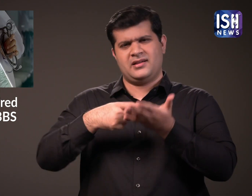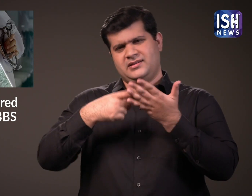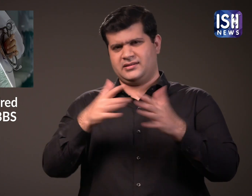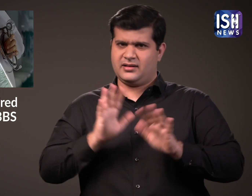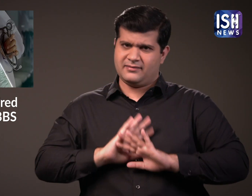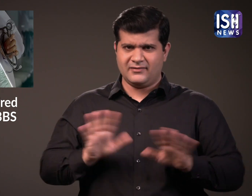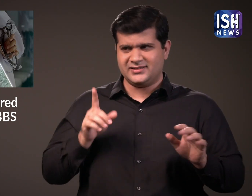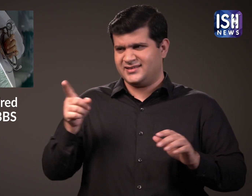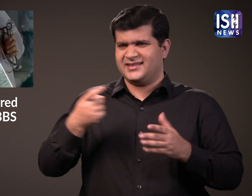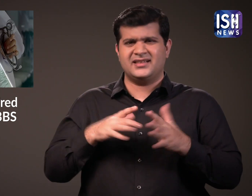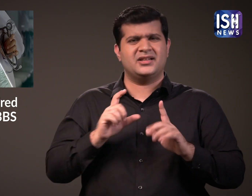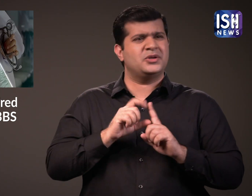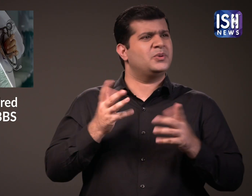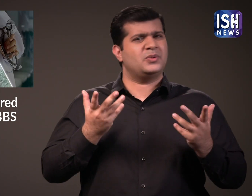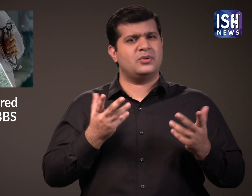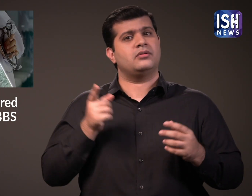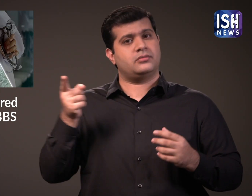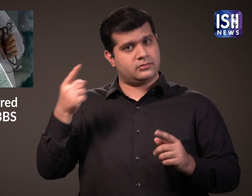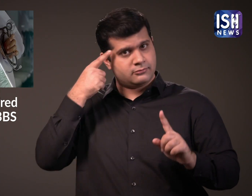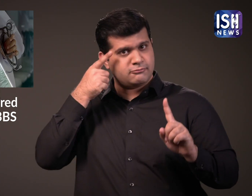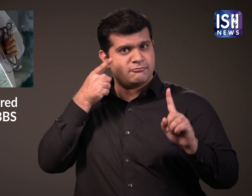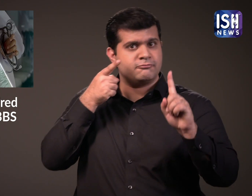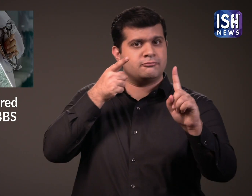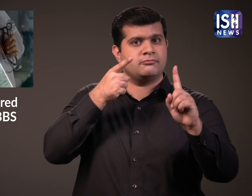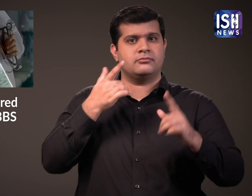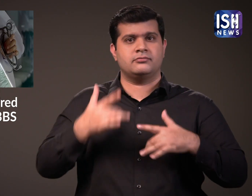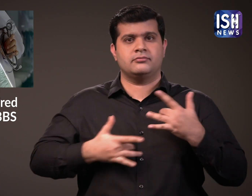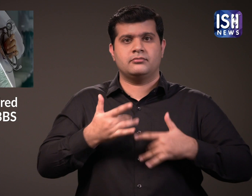is trying to achieve his ambition of becoming a doctor.